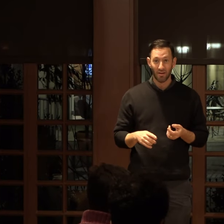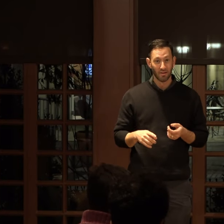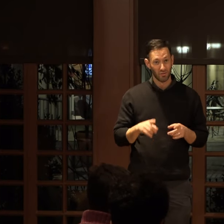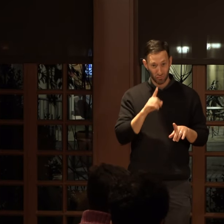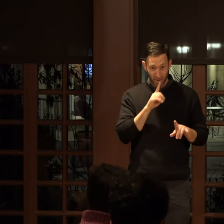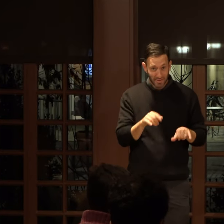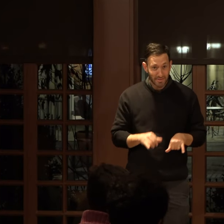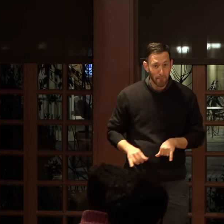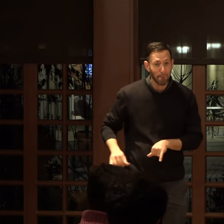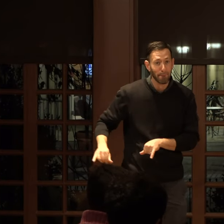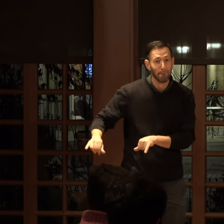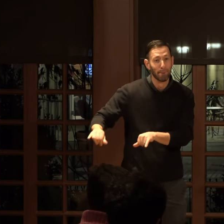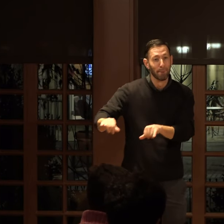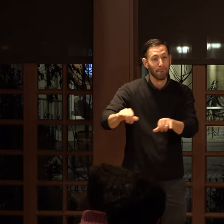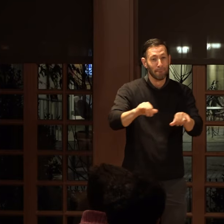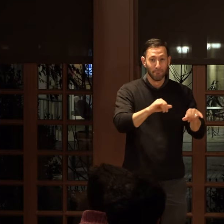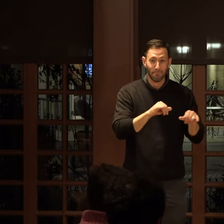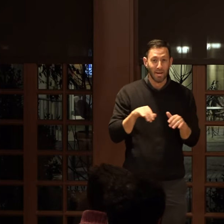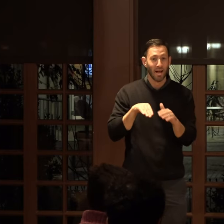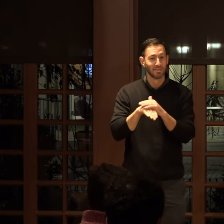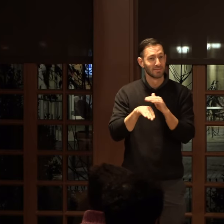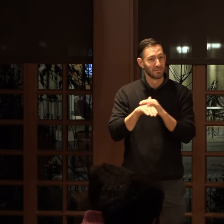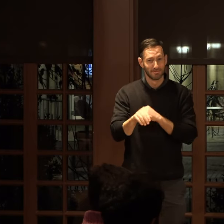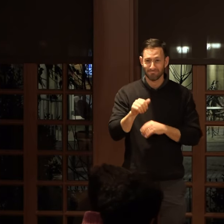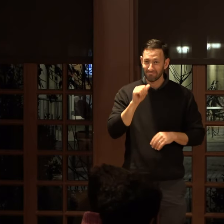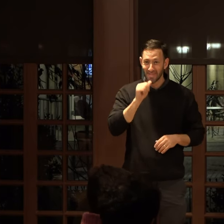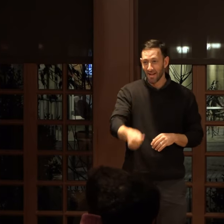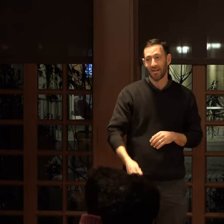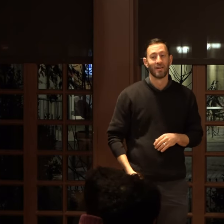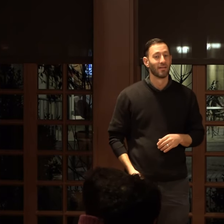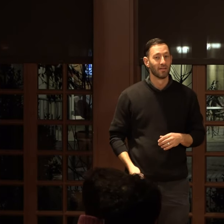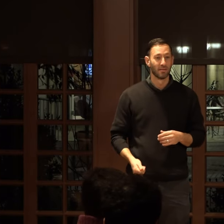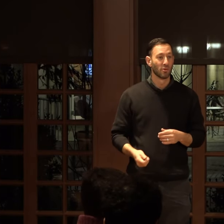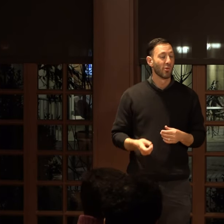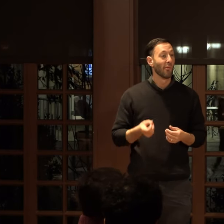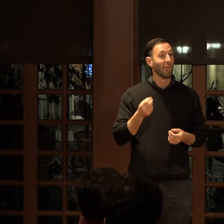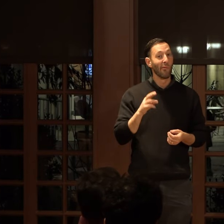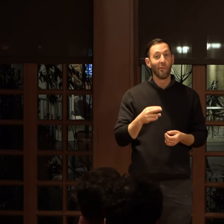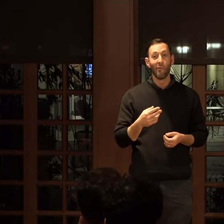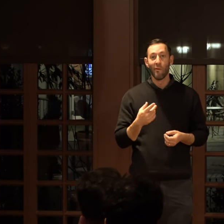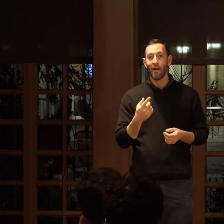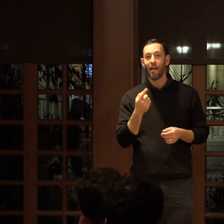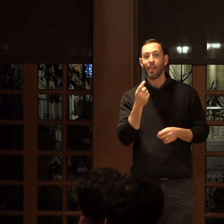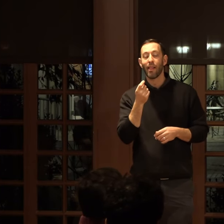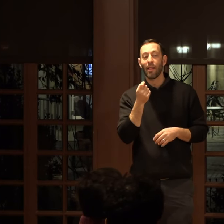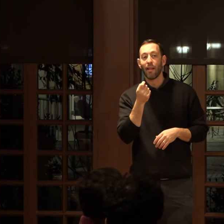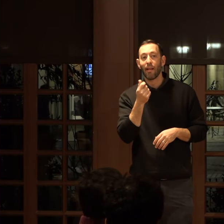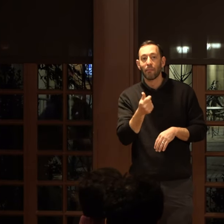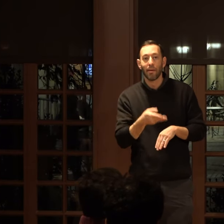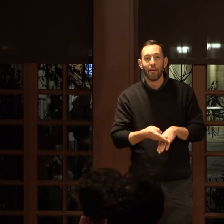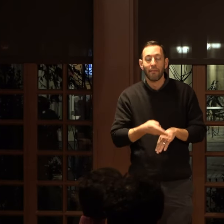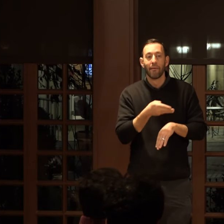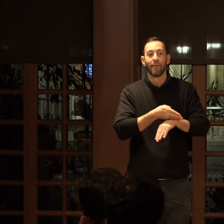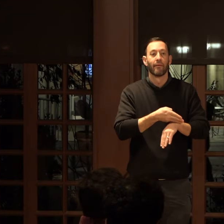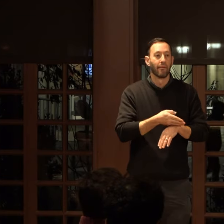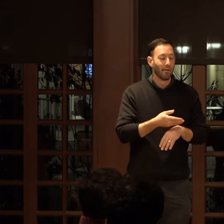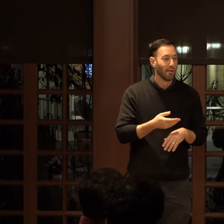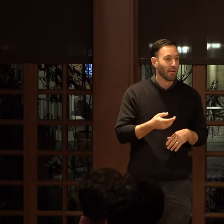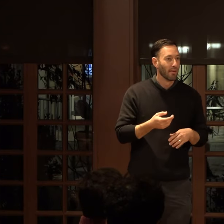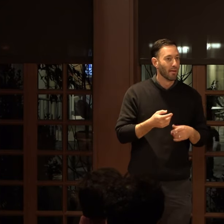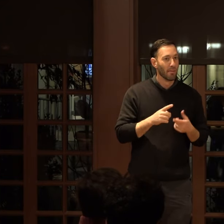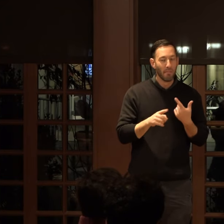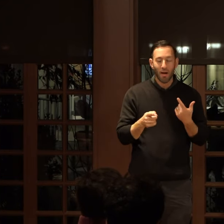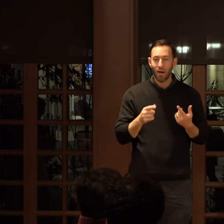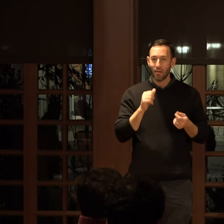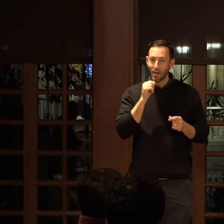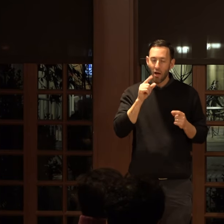the ground. Right? Or like there's, there's one step and it's like there's no, there's no